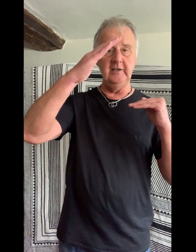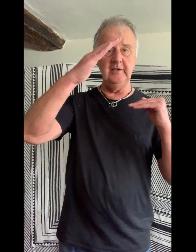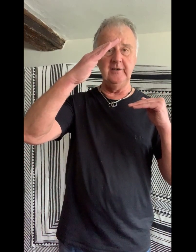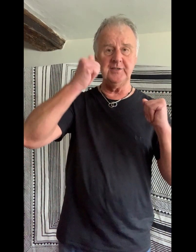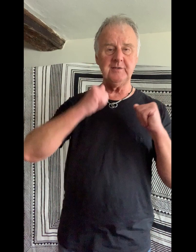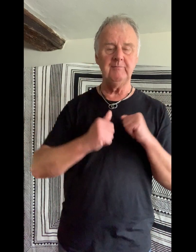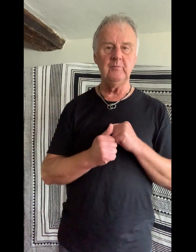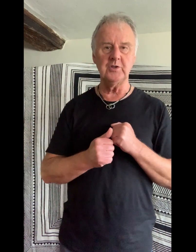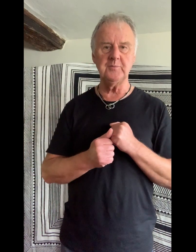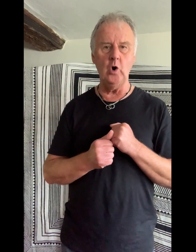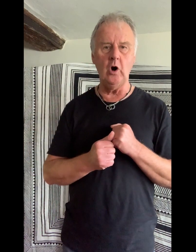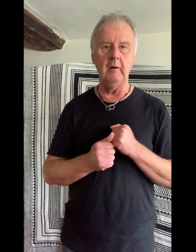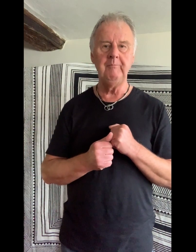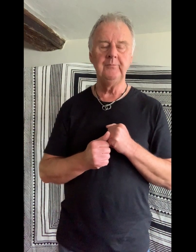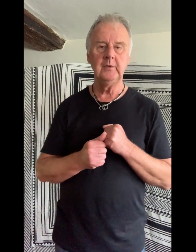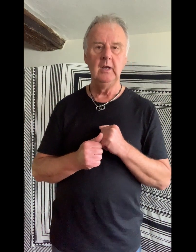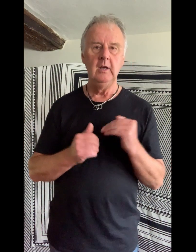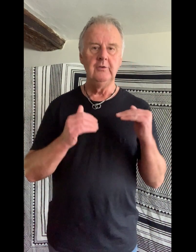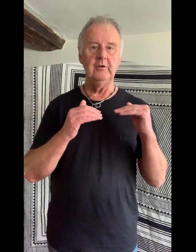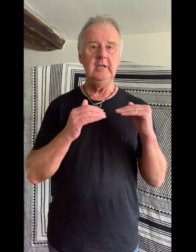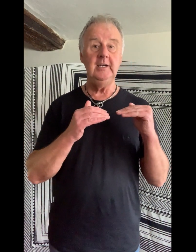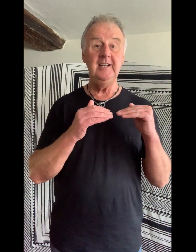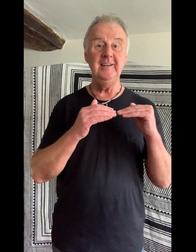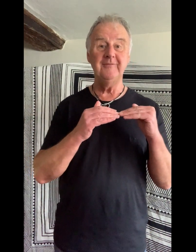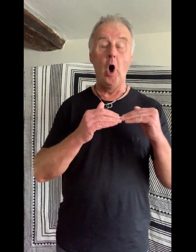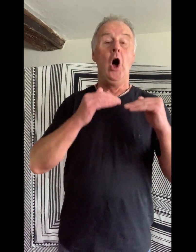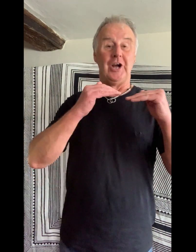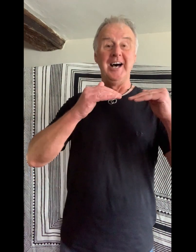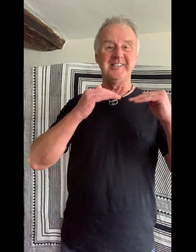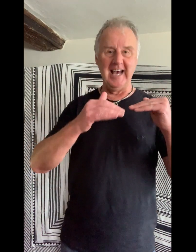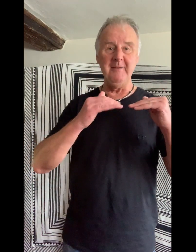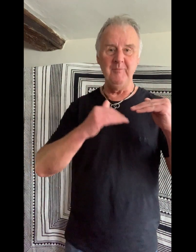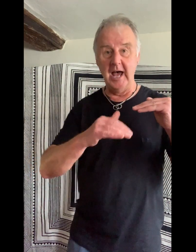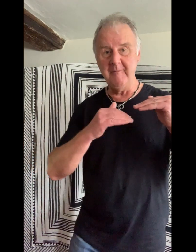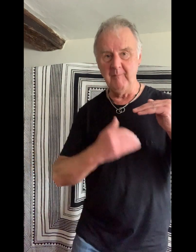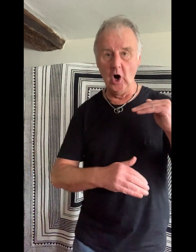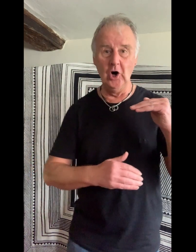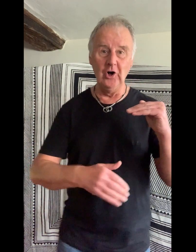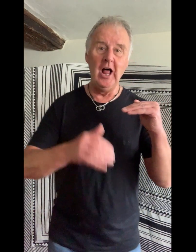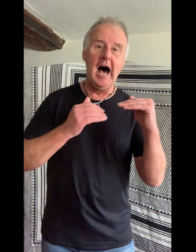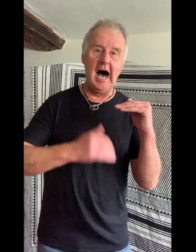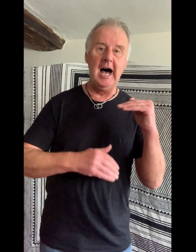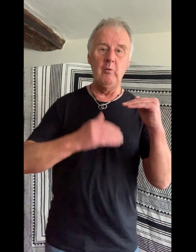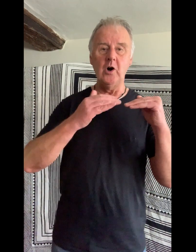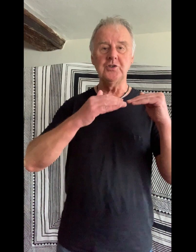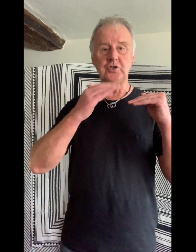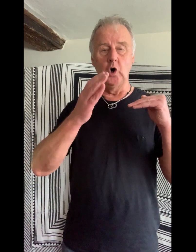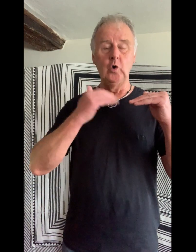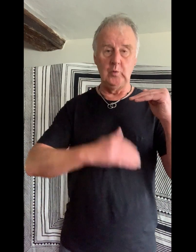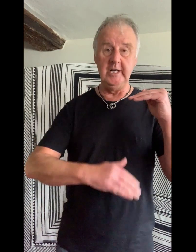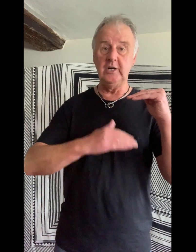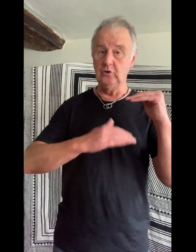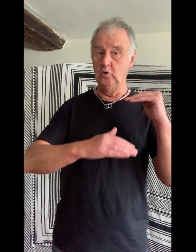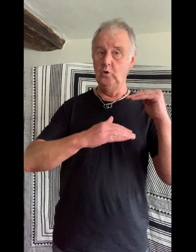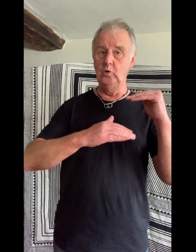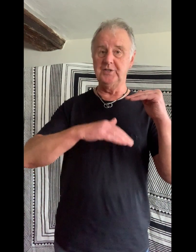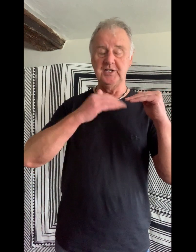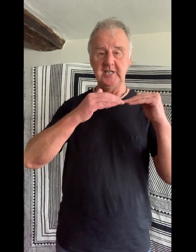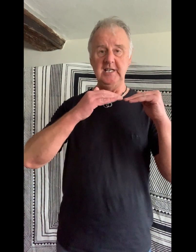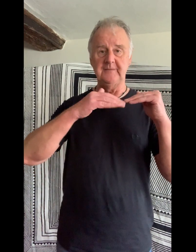Once more. Once Three, four. God damn them all, I was told. We'd cruise the seas